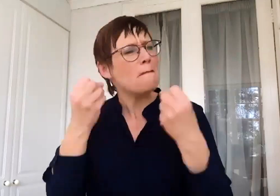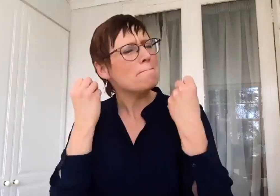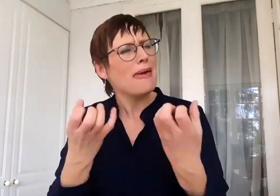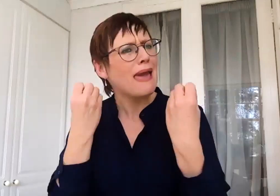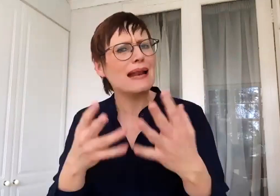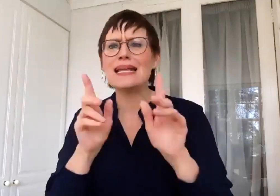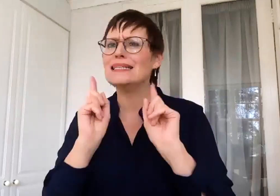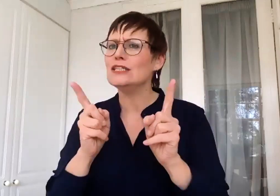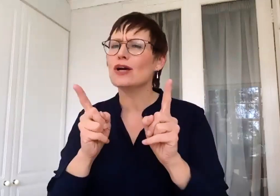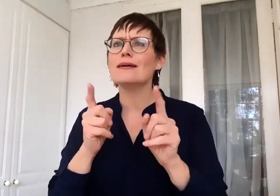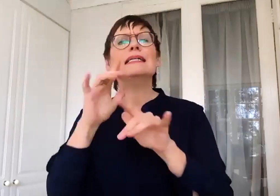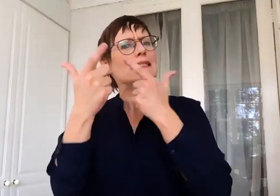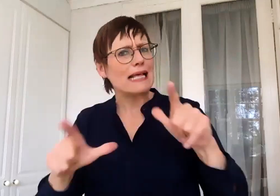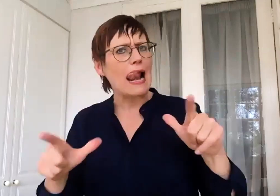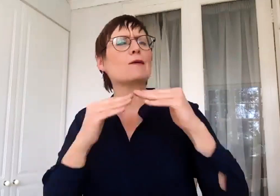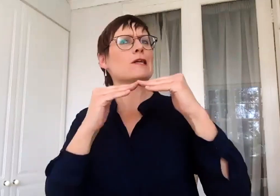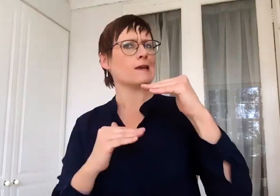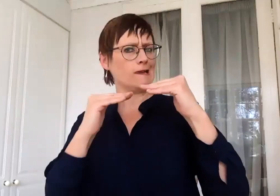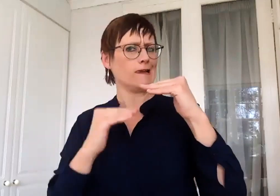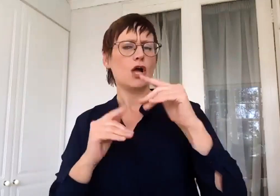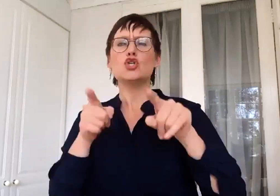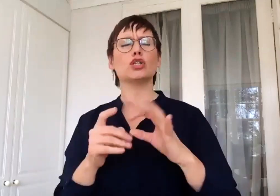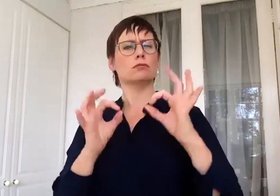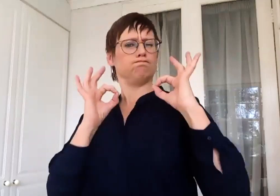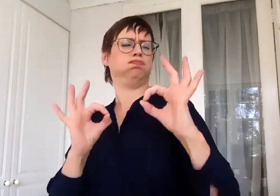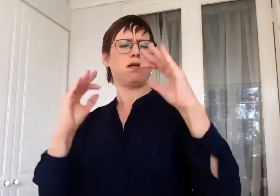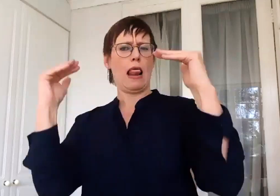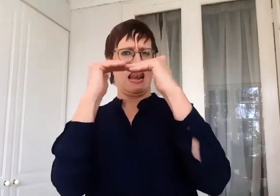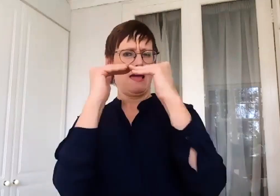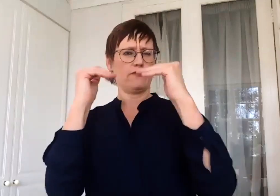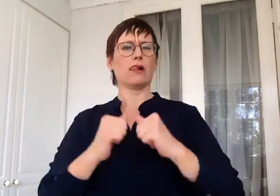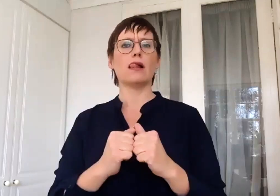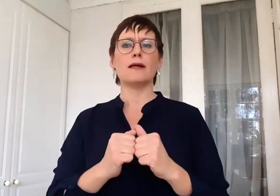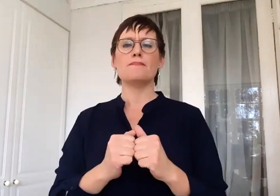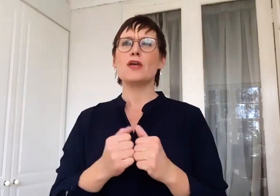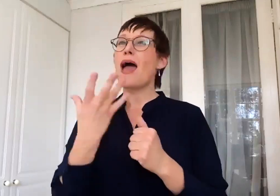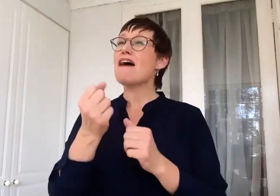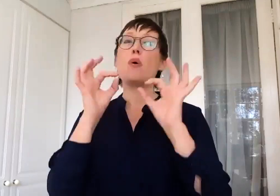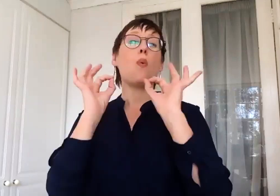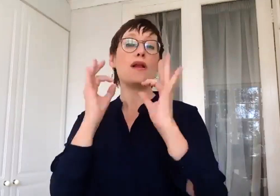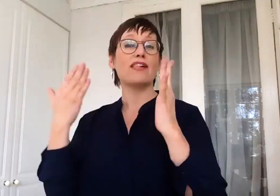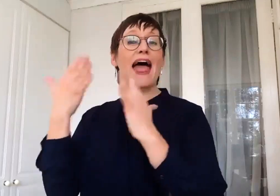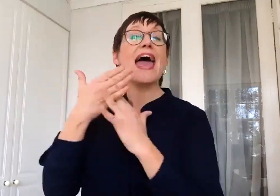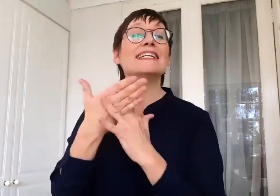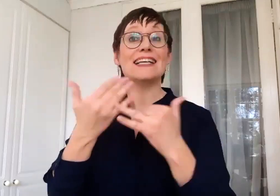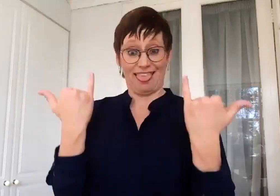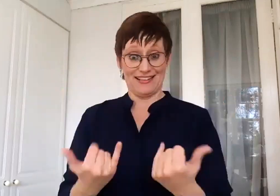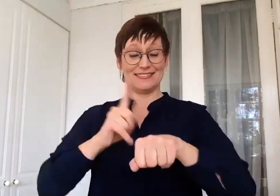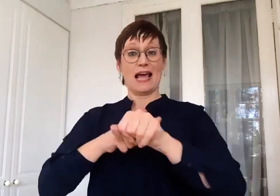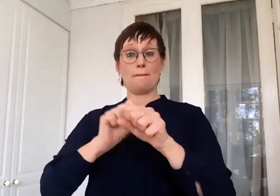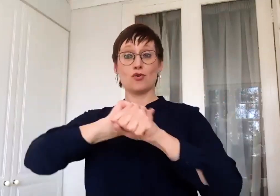accessible way to the language. You know, we're getting such beautiful access to sign language over this pandemic. But,